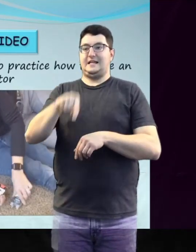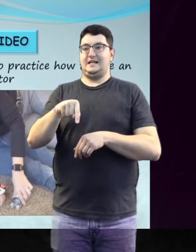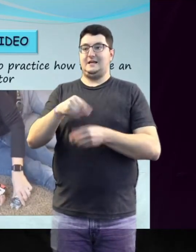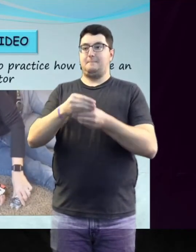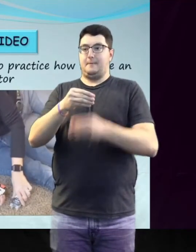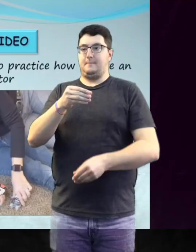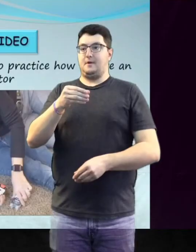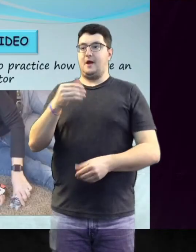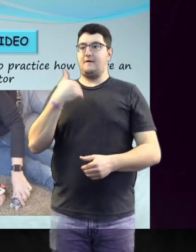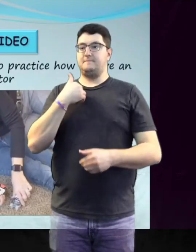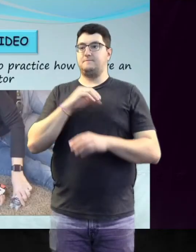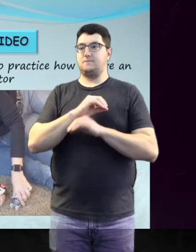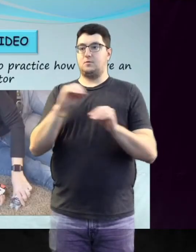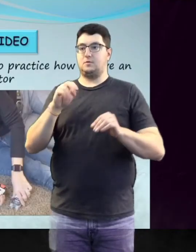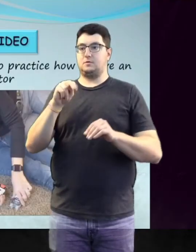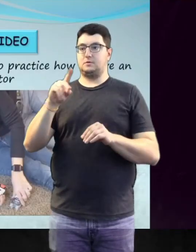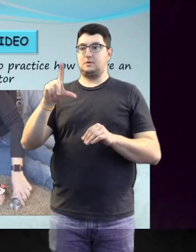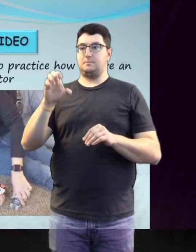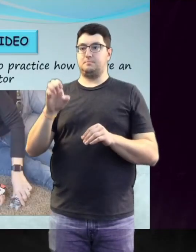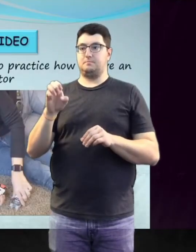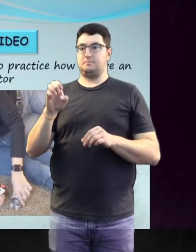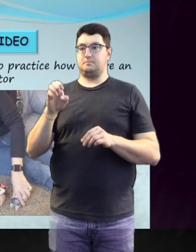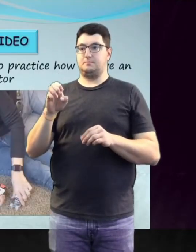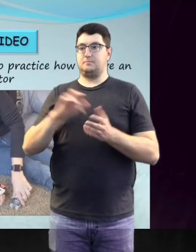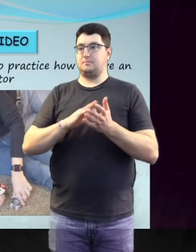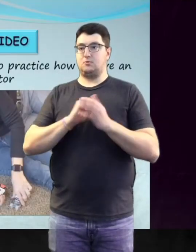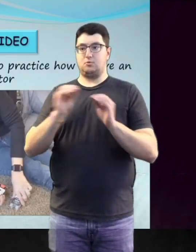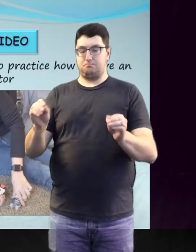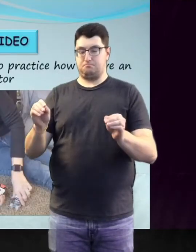This trainer contains no needle or drug.